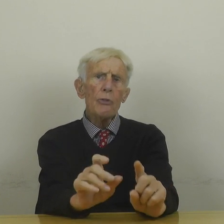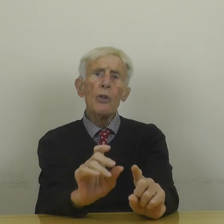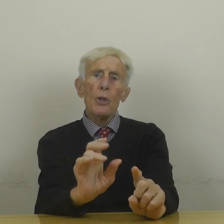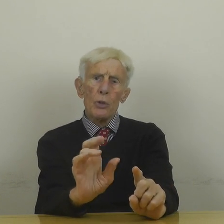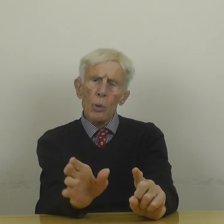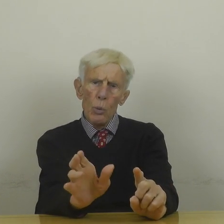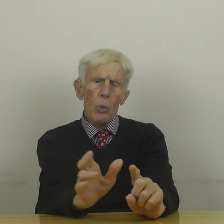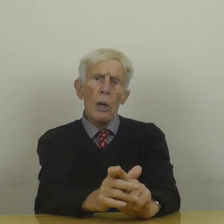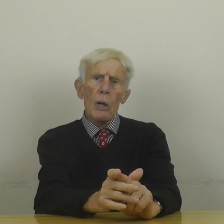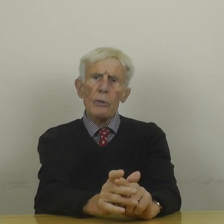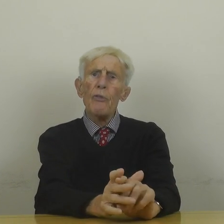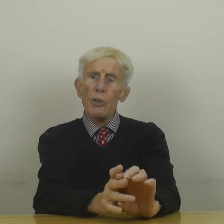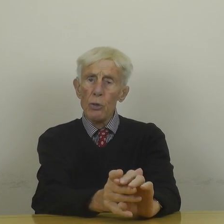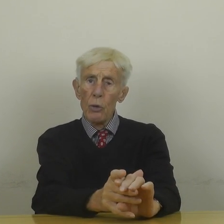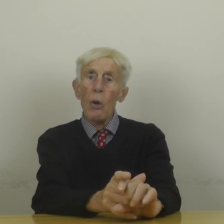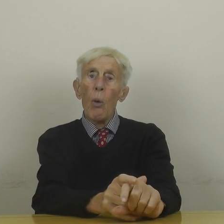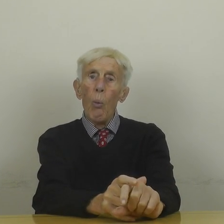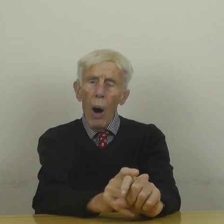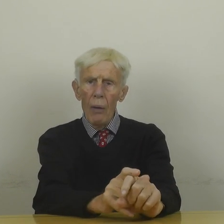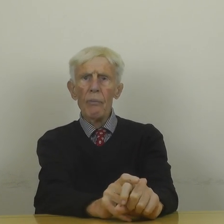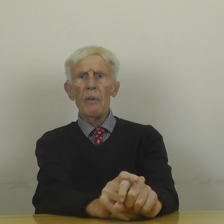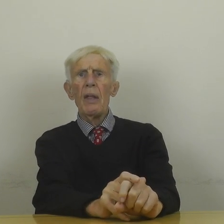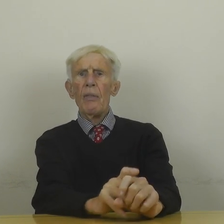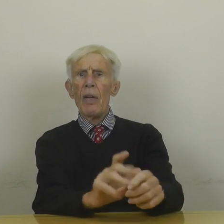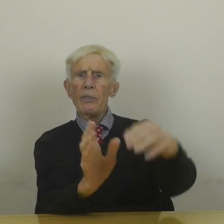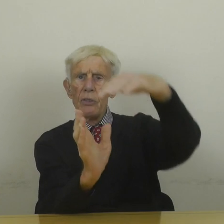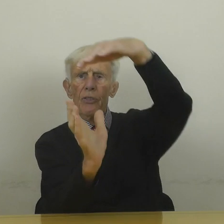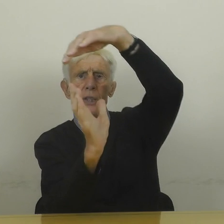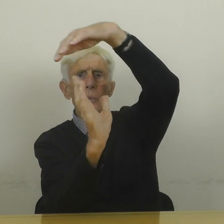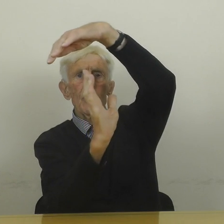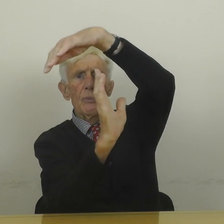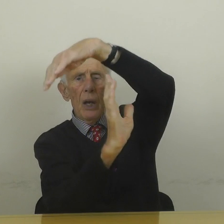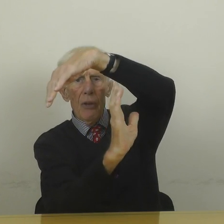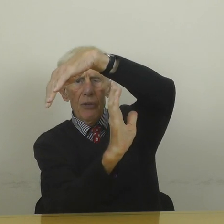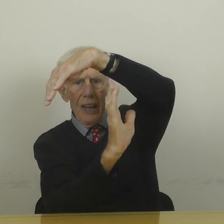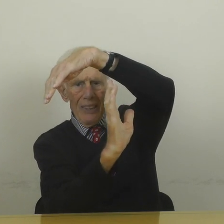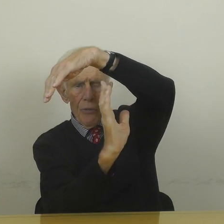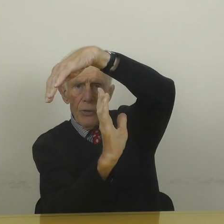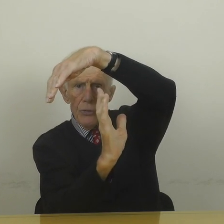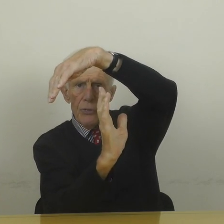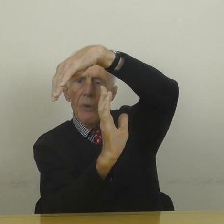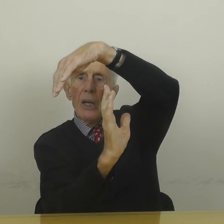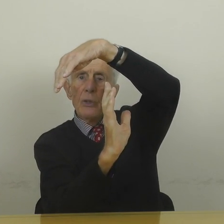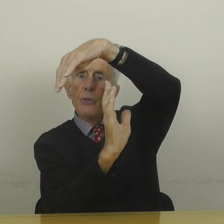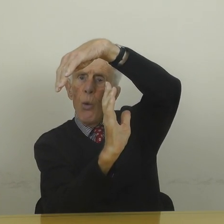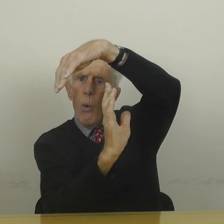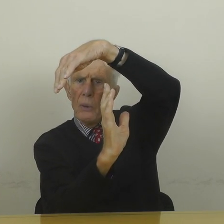2 division 1, that is the class like this, is normally